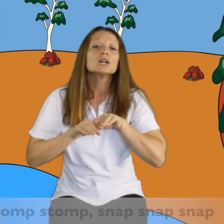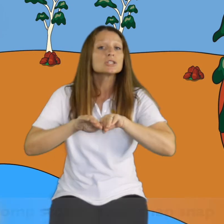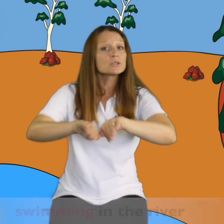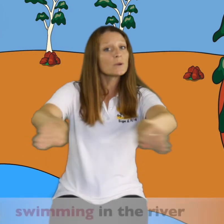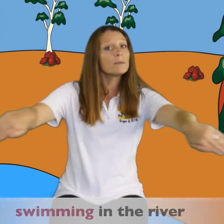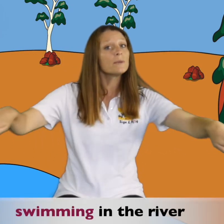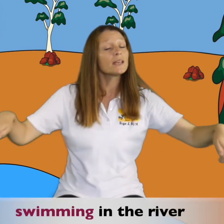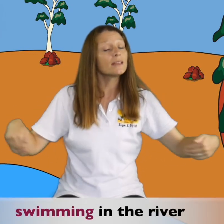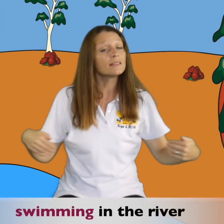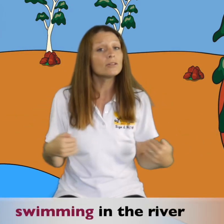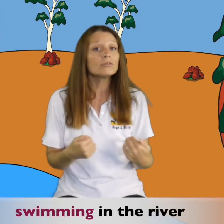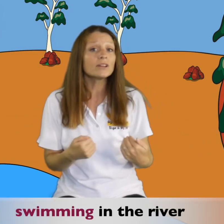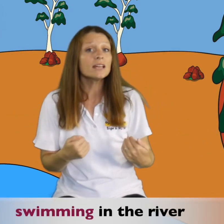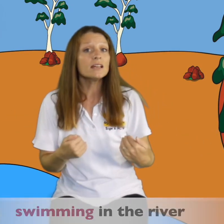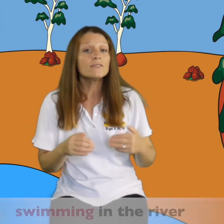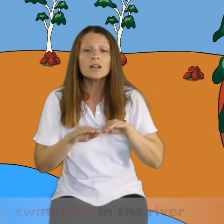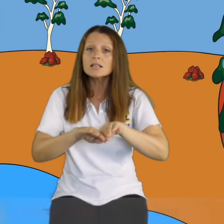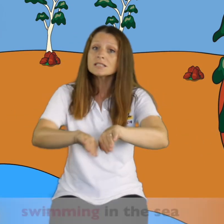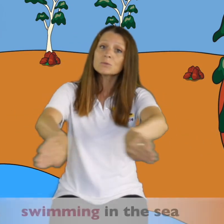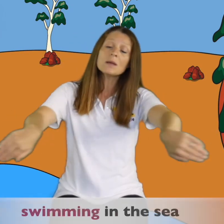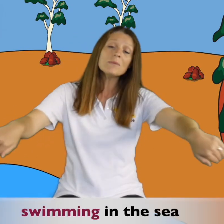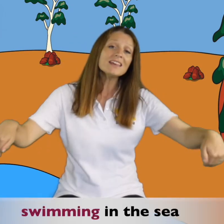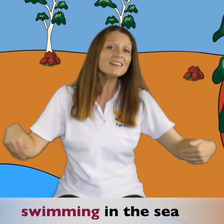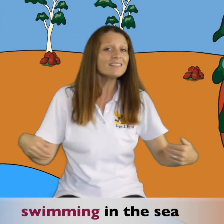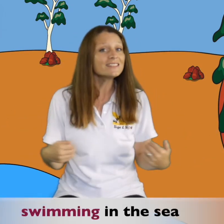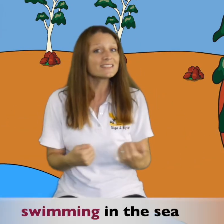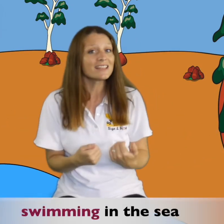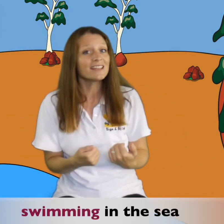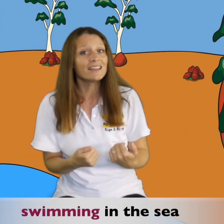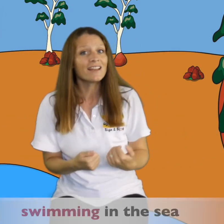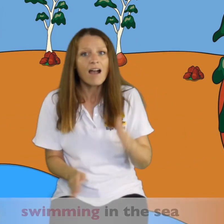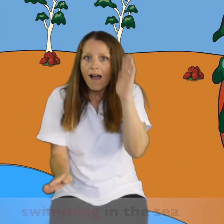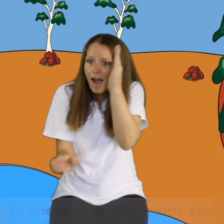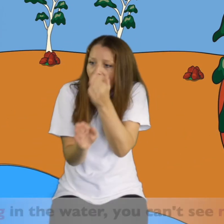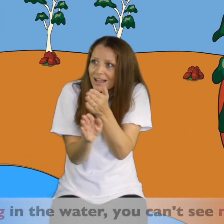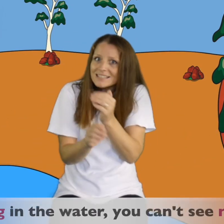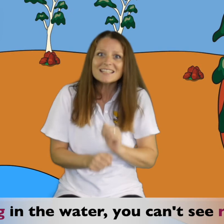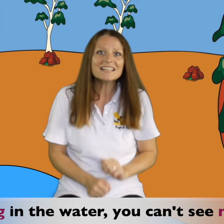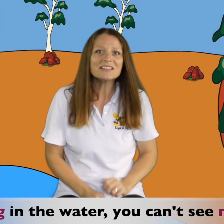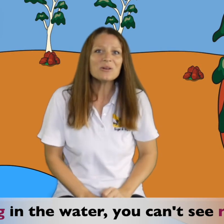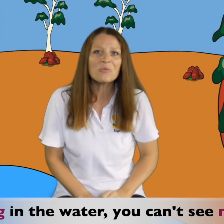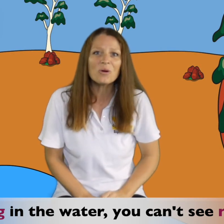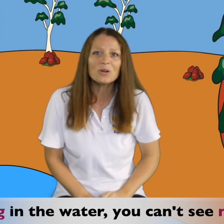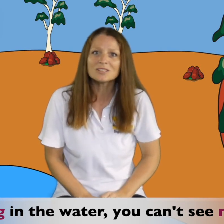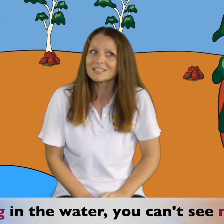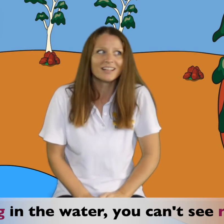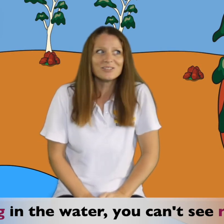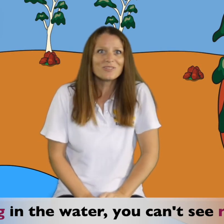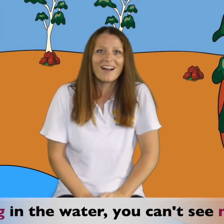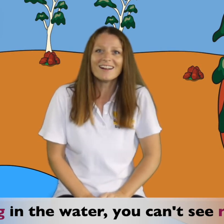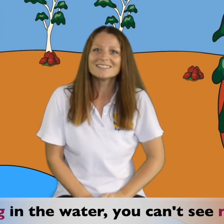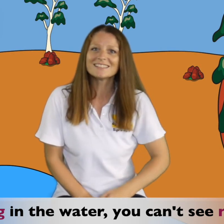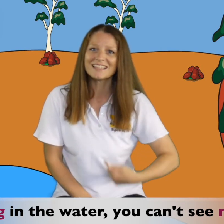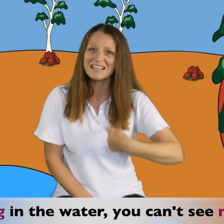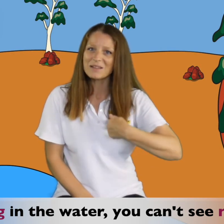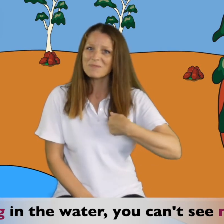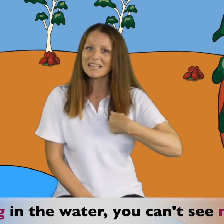Swimming in the river, swimming in the sea. Hiding in the water, you can't see me.